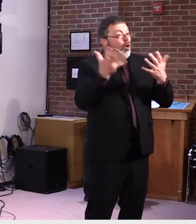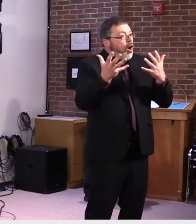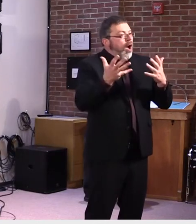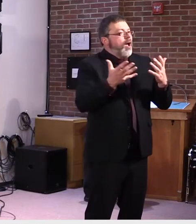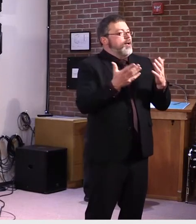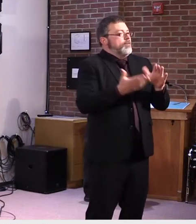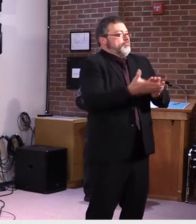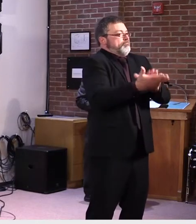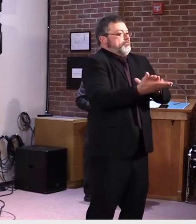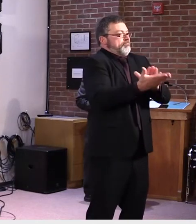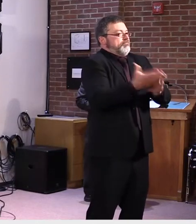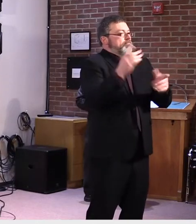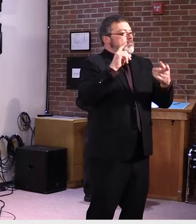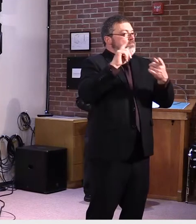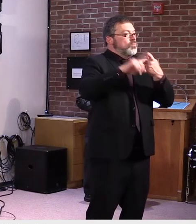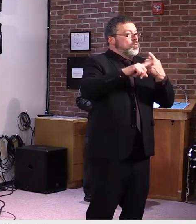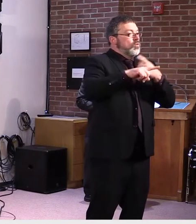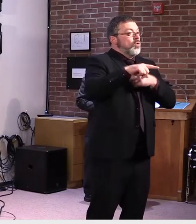2022.